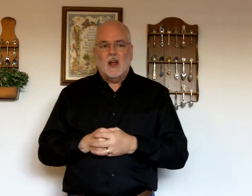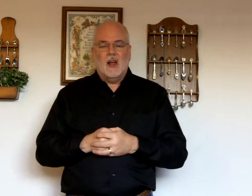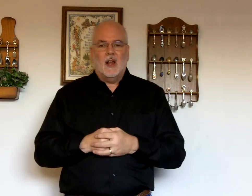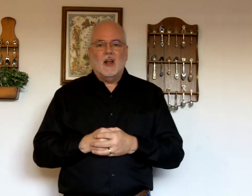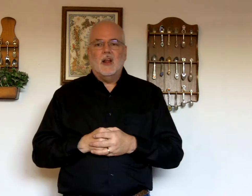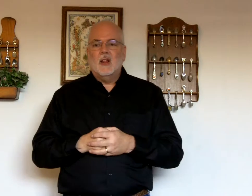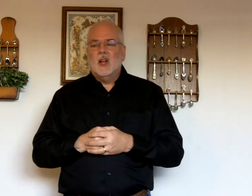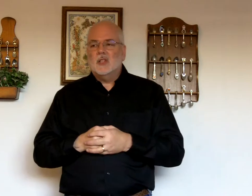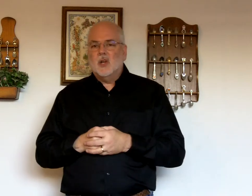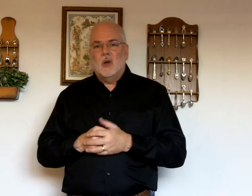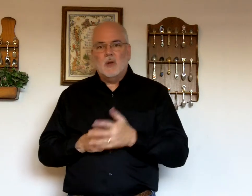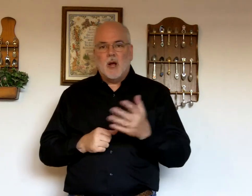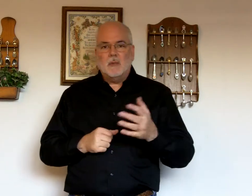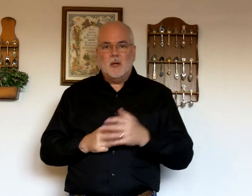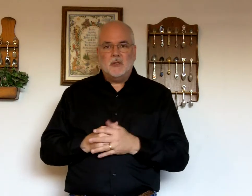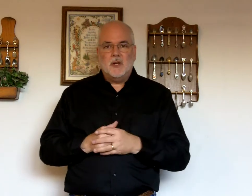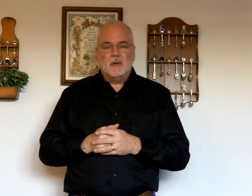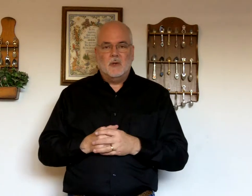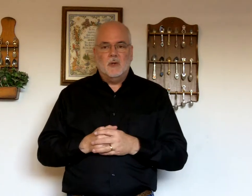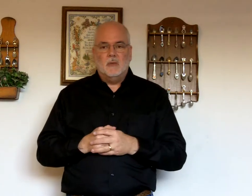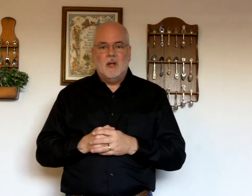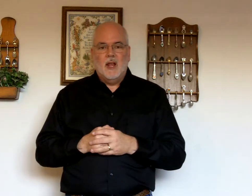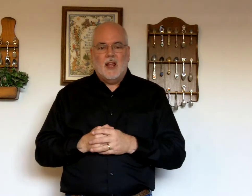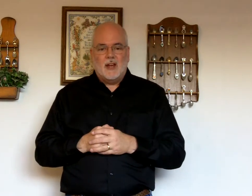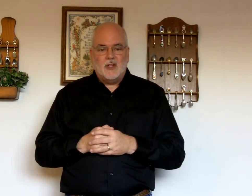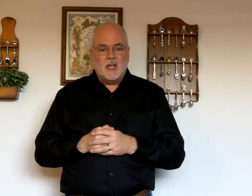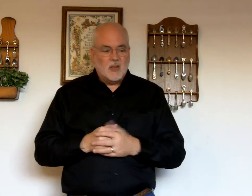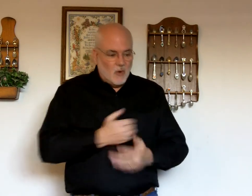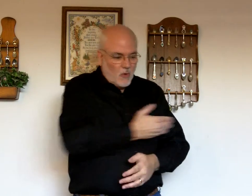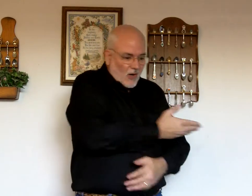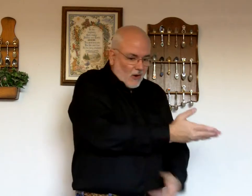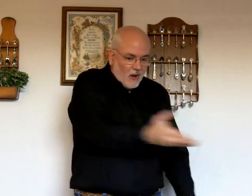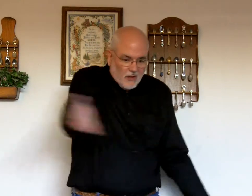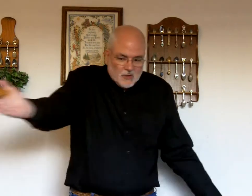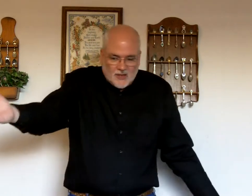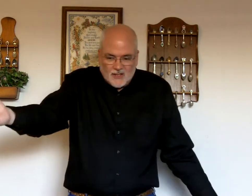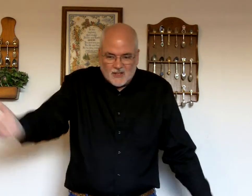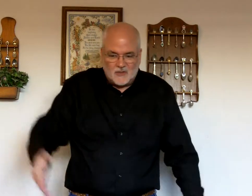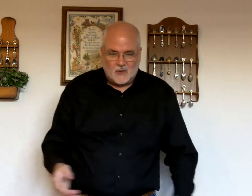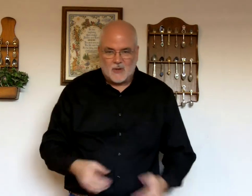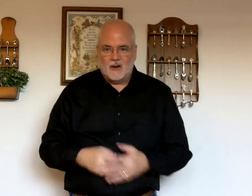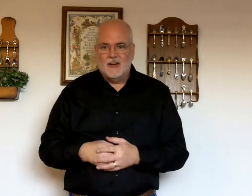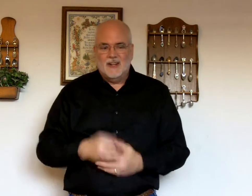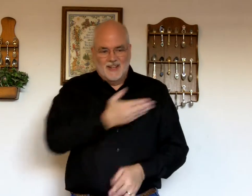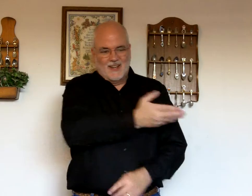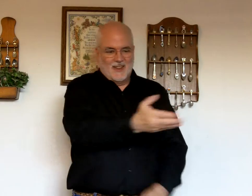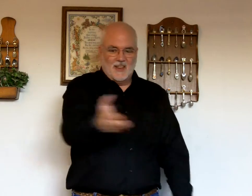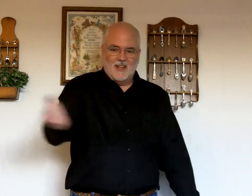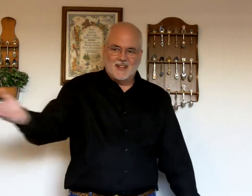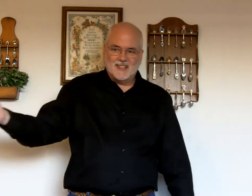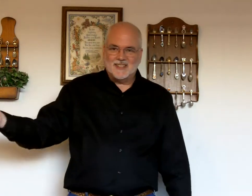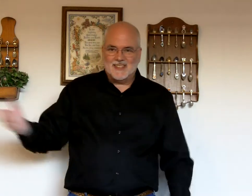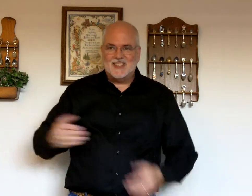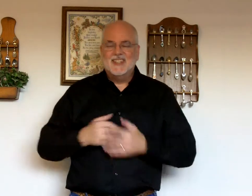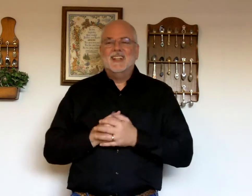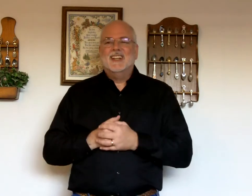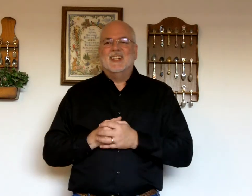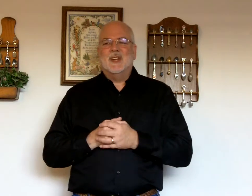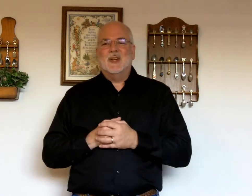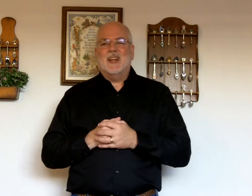uh so your mom comes into your room and she says put all those things on the floor things okay